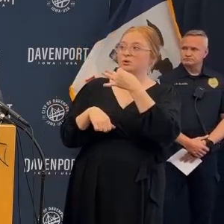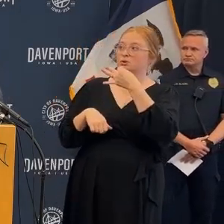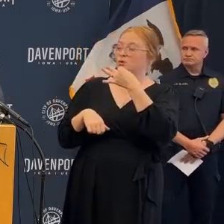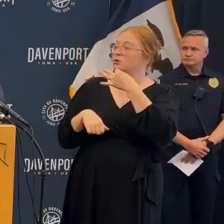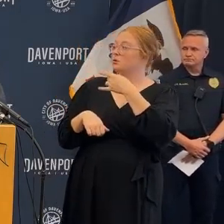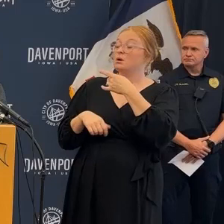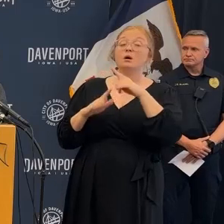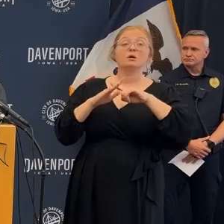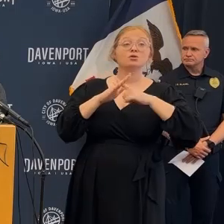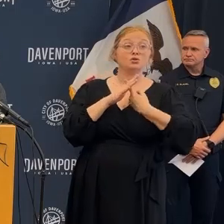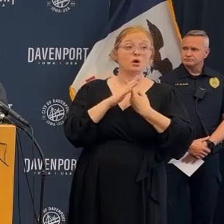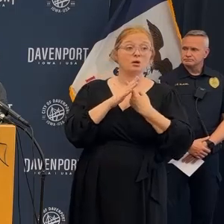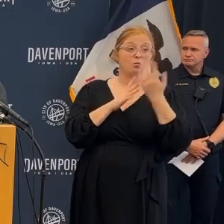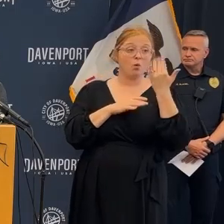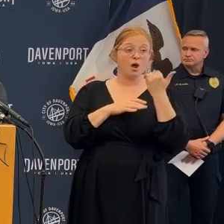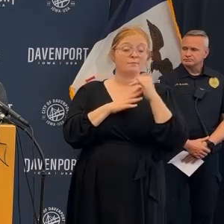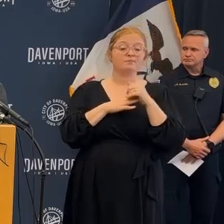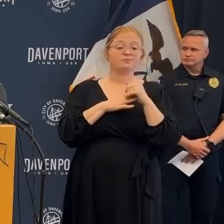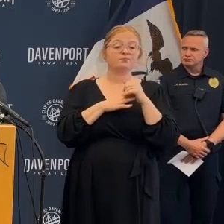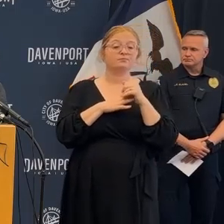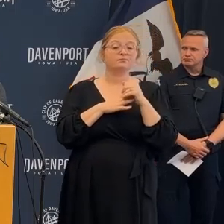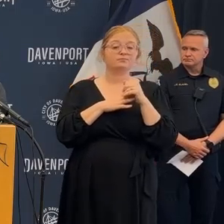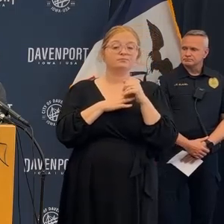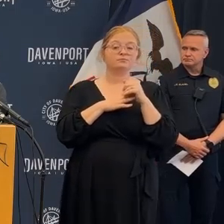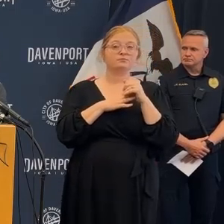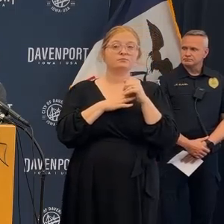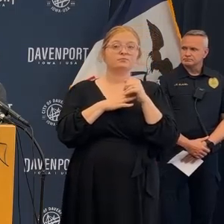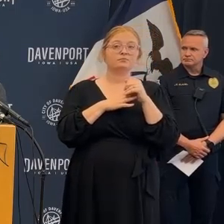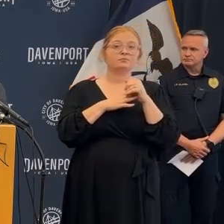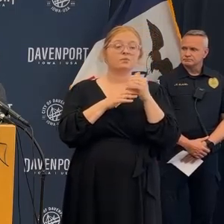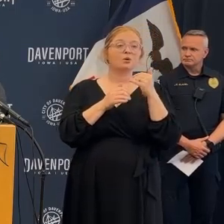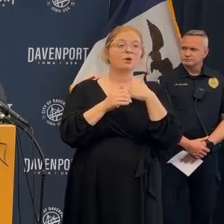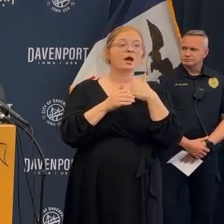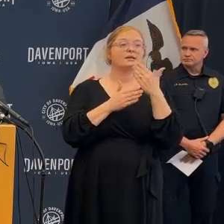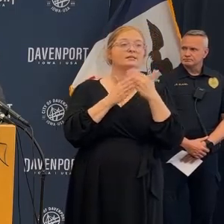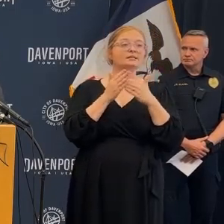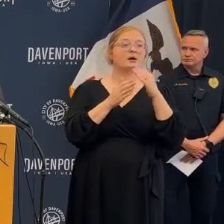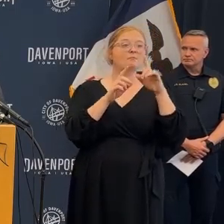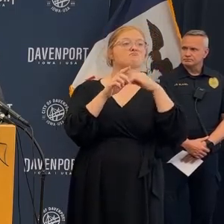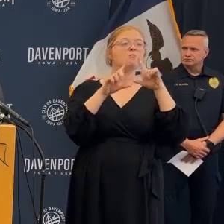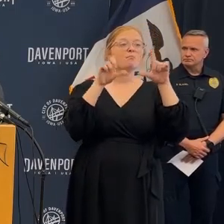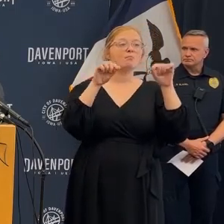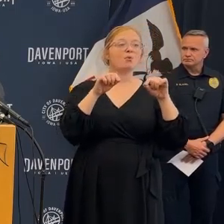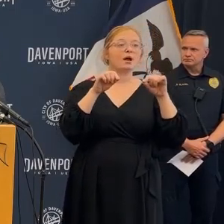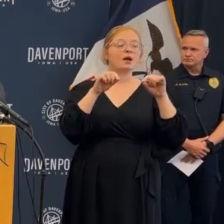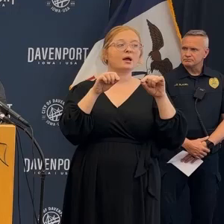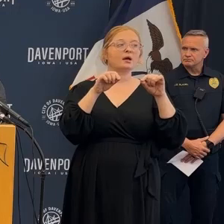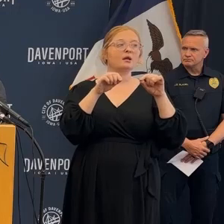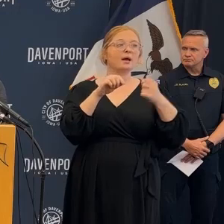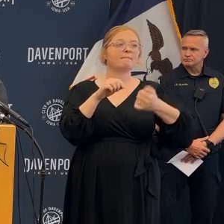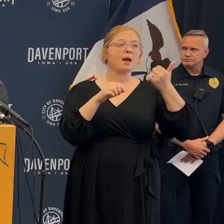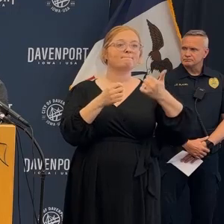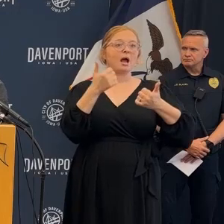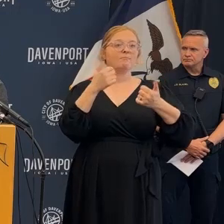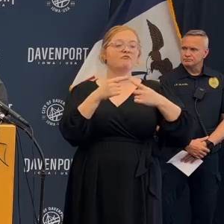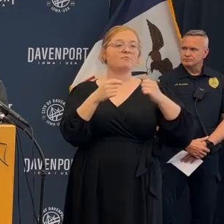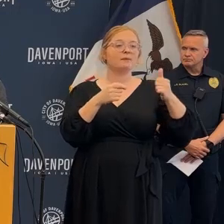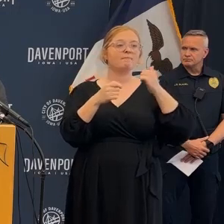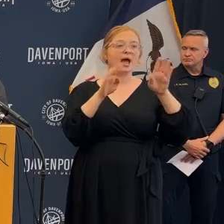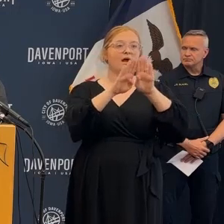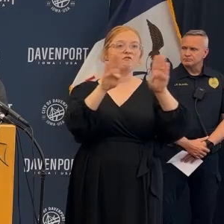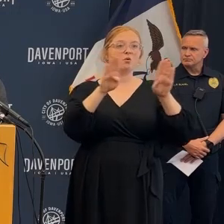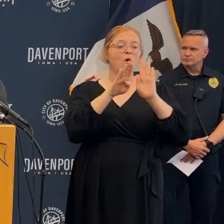and then two I wanted to know a little bit about what started that process what was it exactly that incited those two reports to be issued sure so